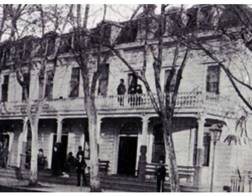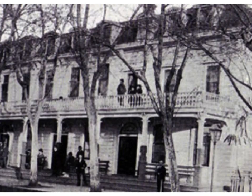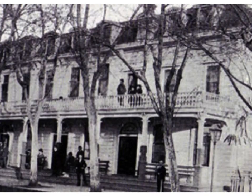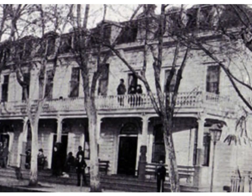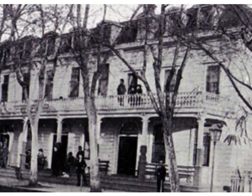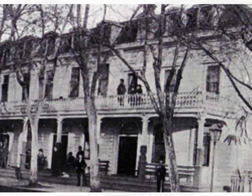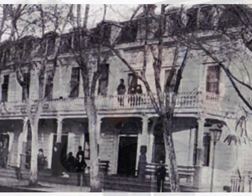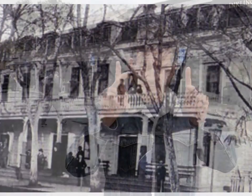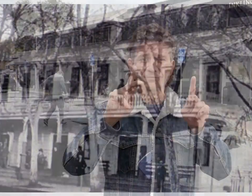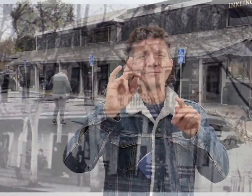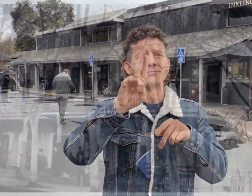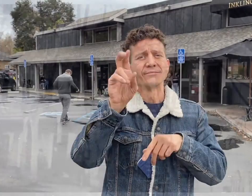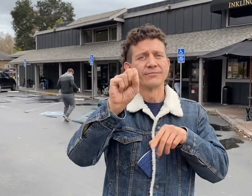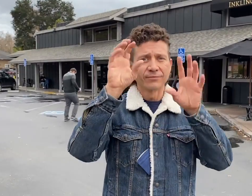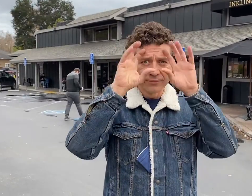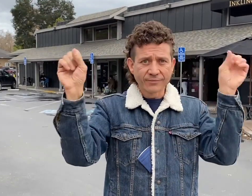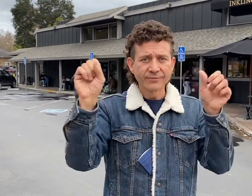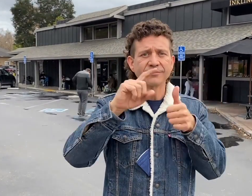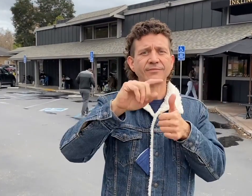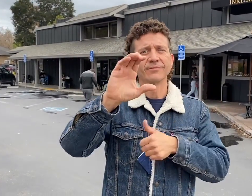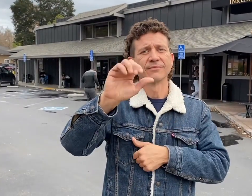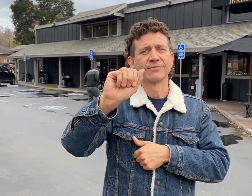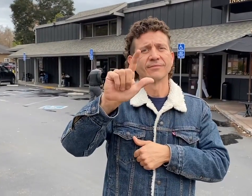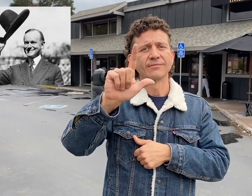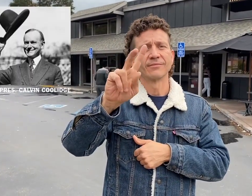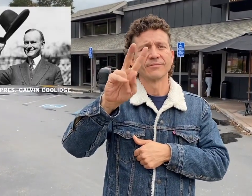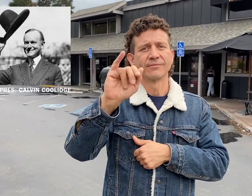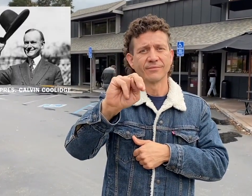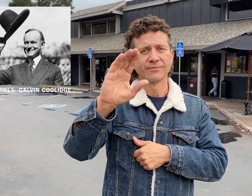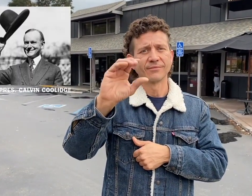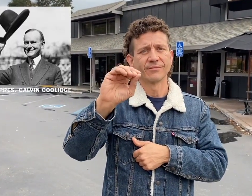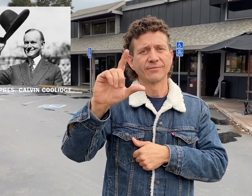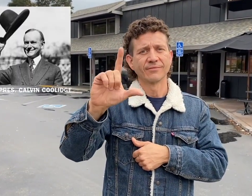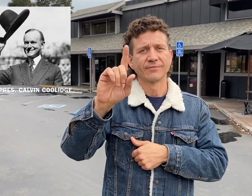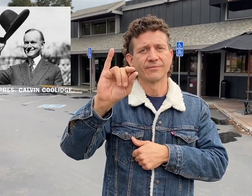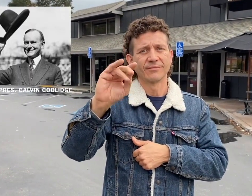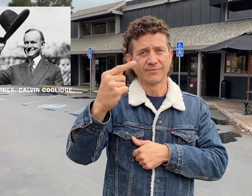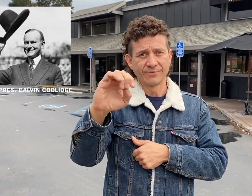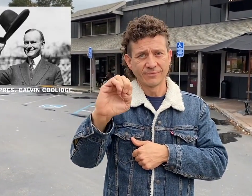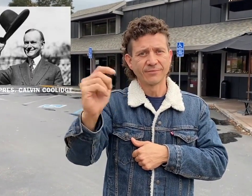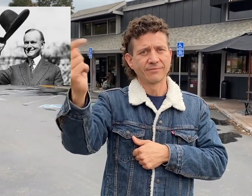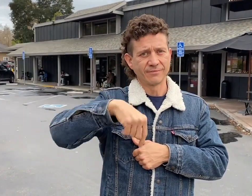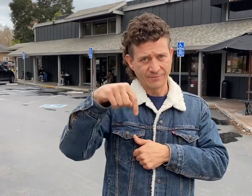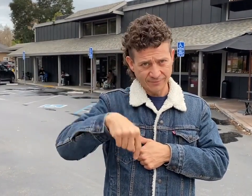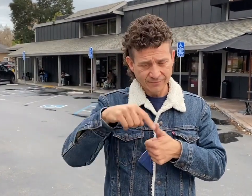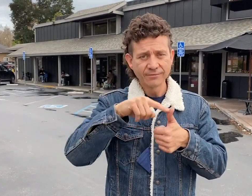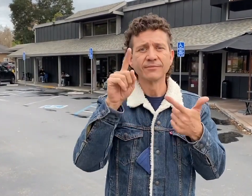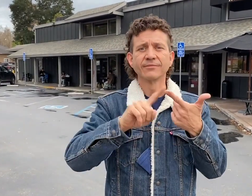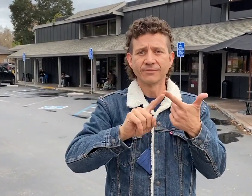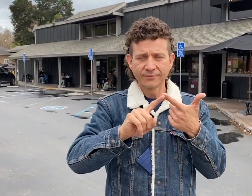including U.S. President Calvin Coolidge, auto tycoon Henry Ford,